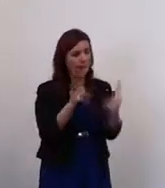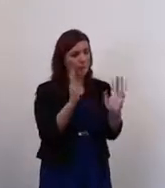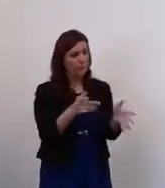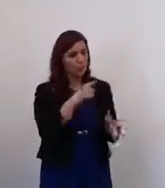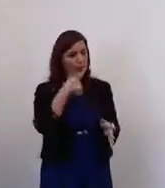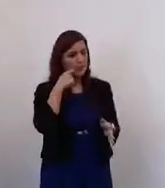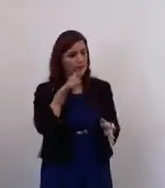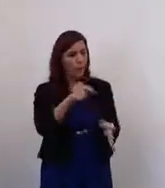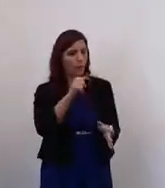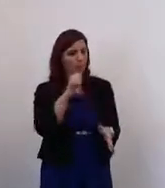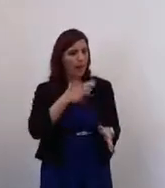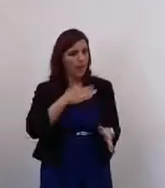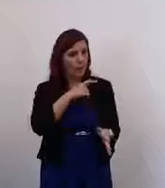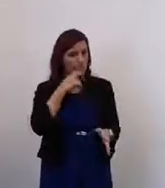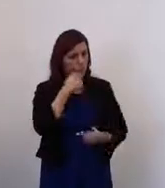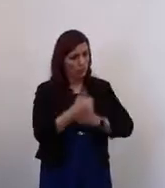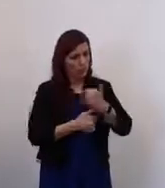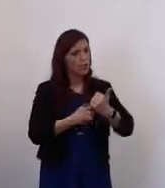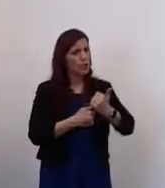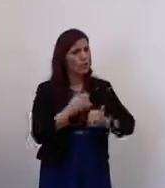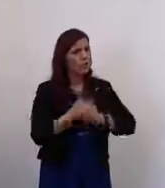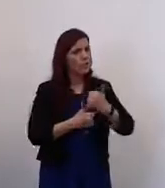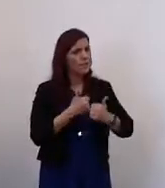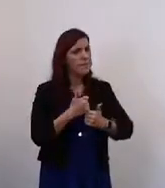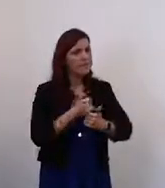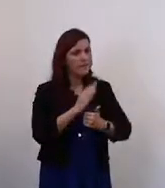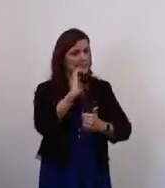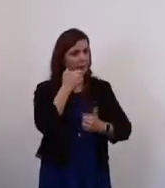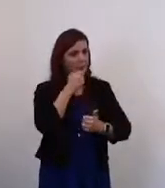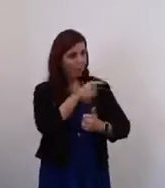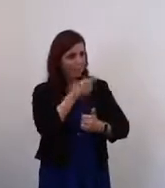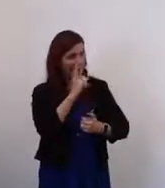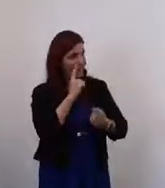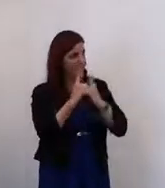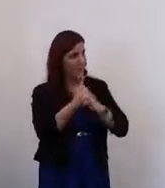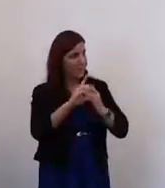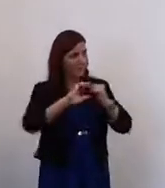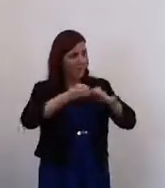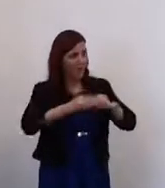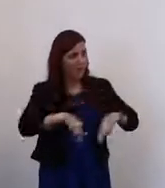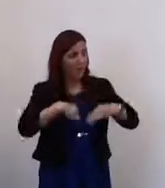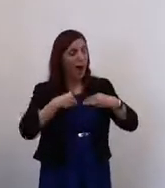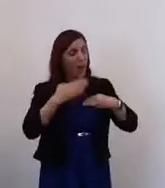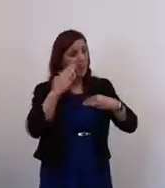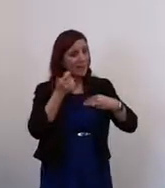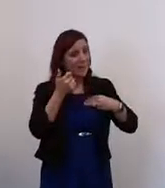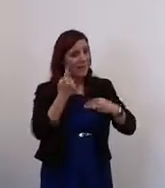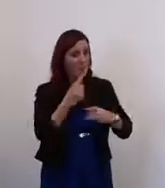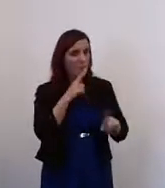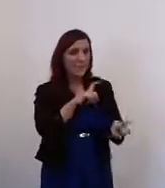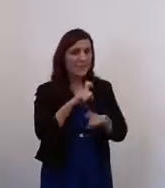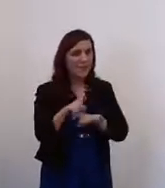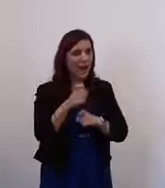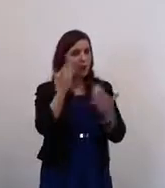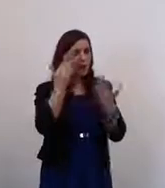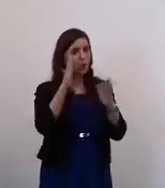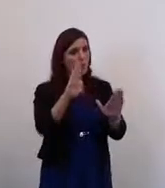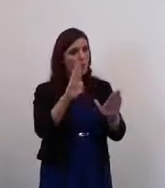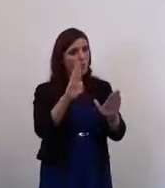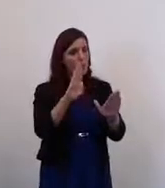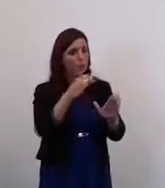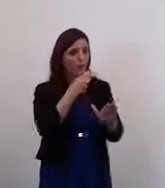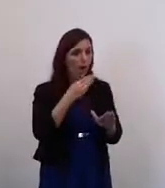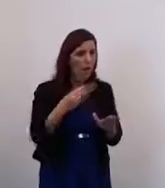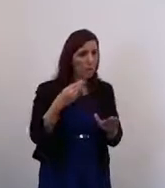well first of all I'd like to say congratulations Councillor for passing your test. It is an easy one but I think it shows the